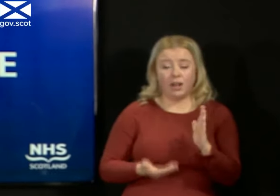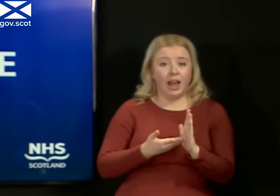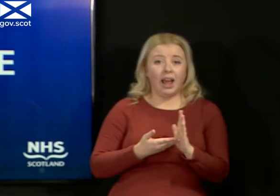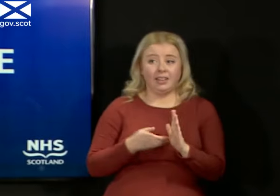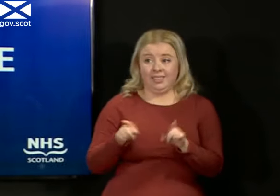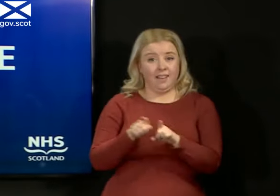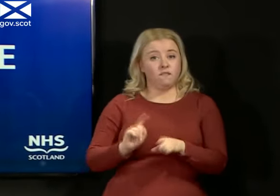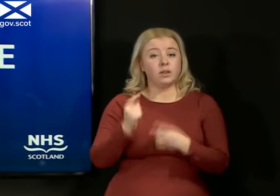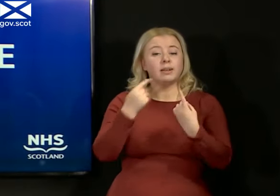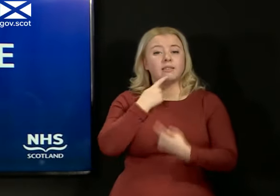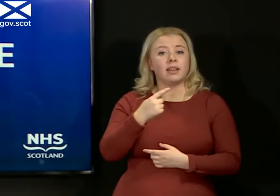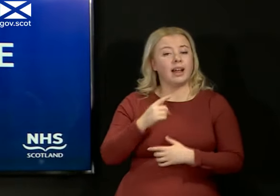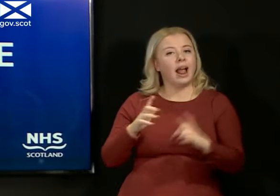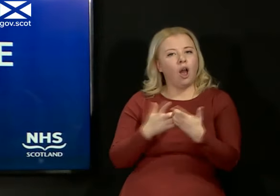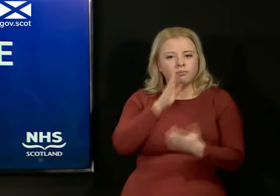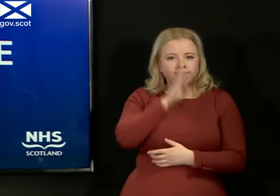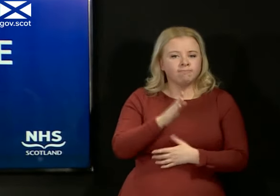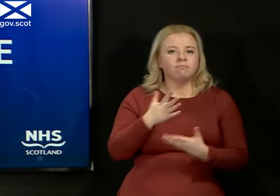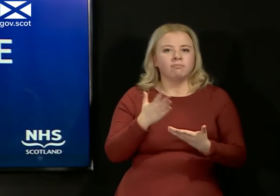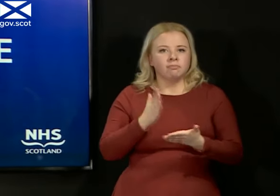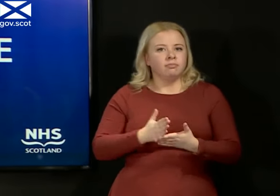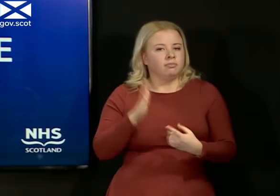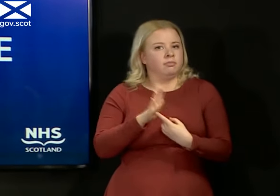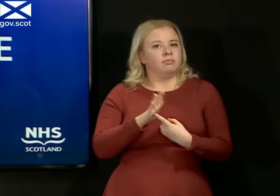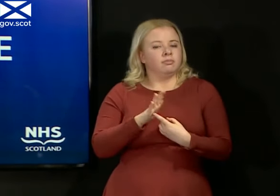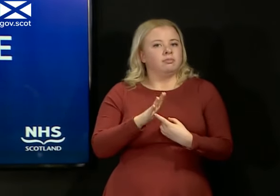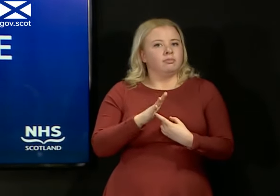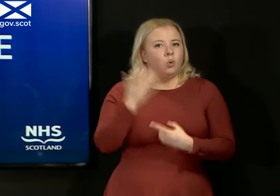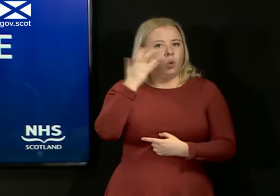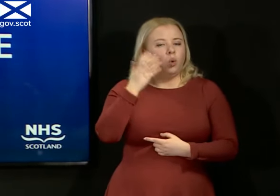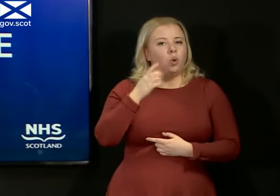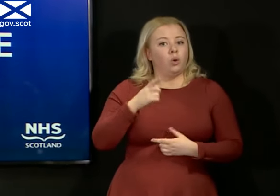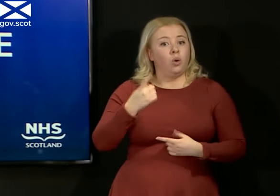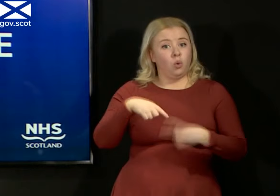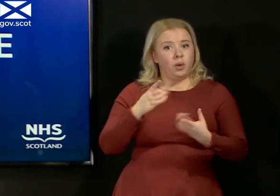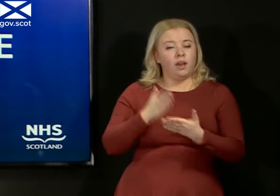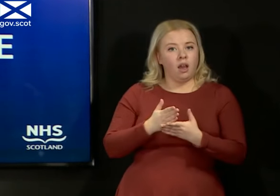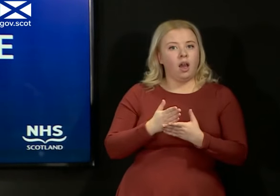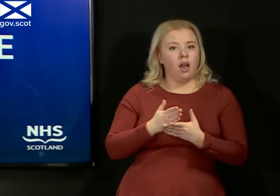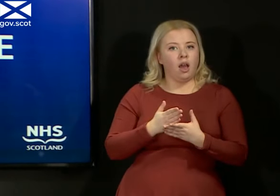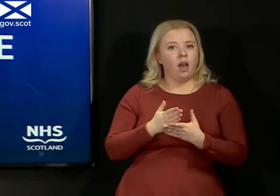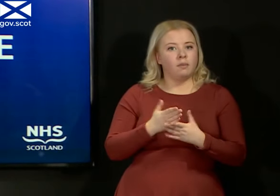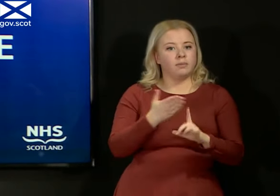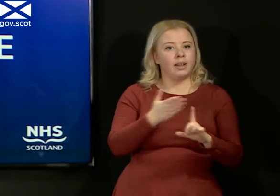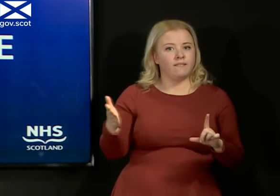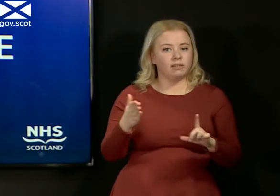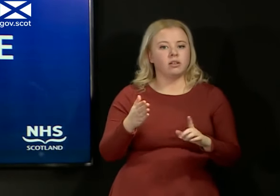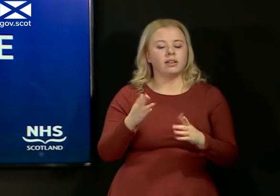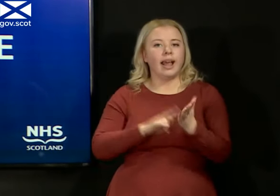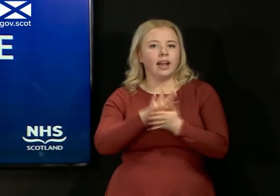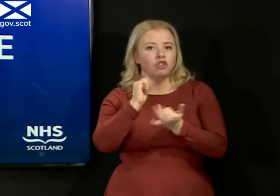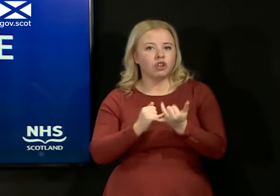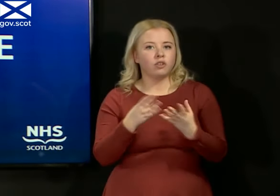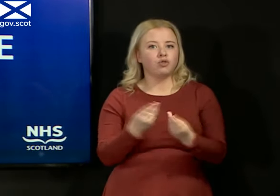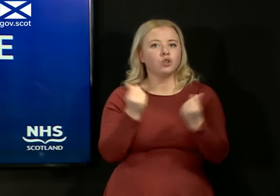terms of how seriously we take it having diverted as we are right to do significant NHS resources